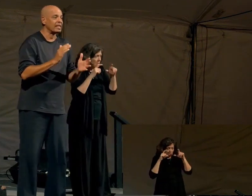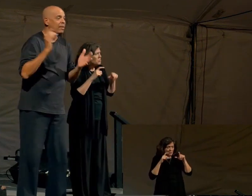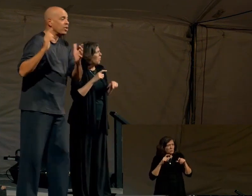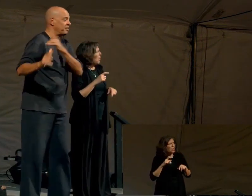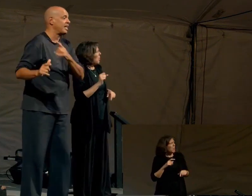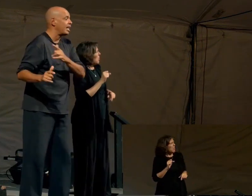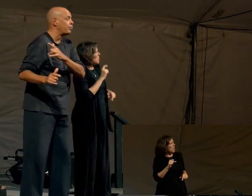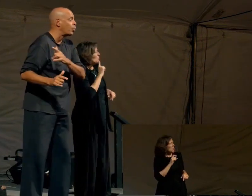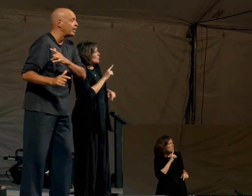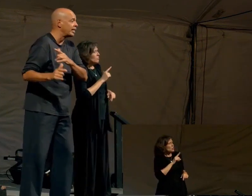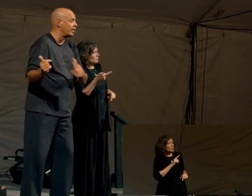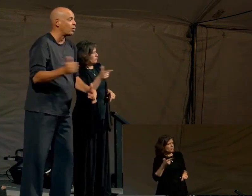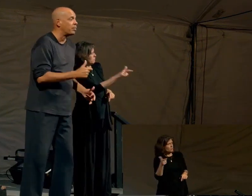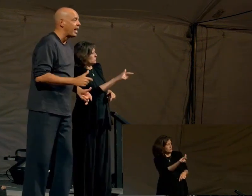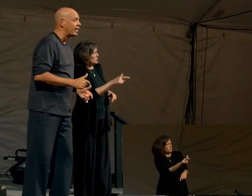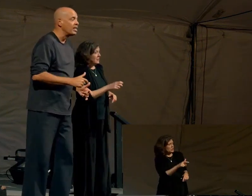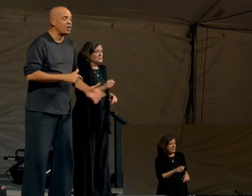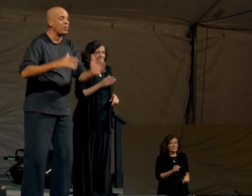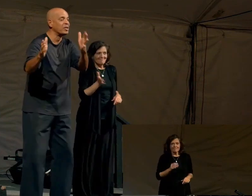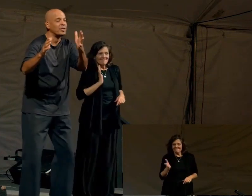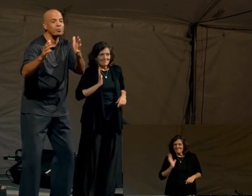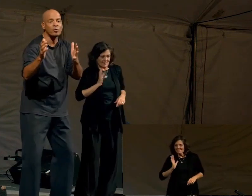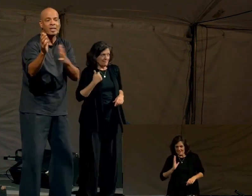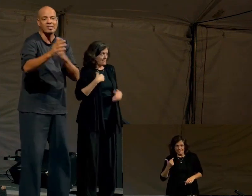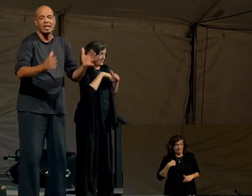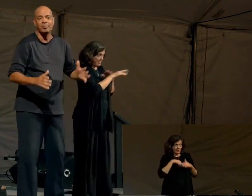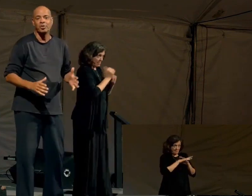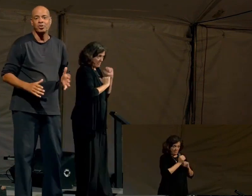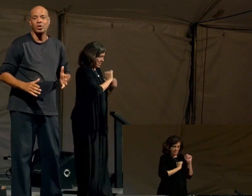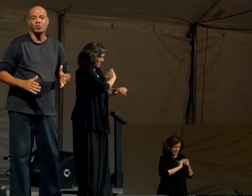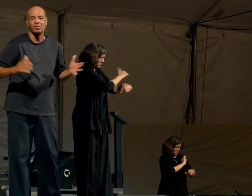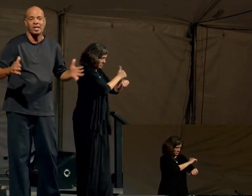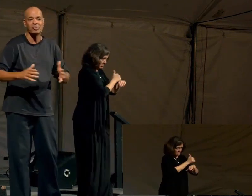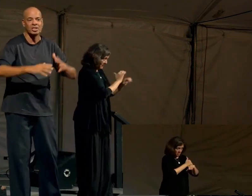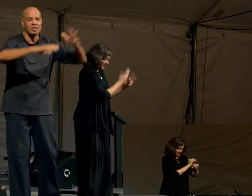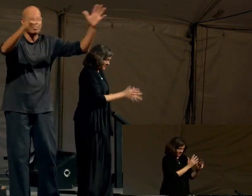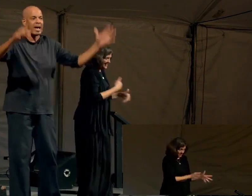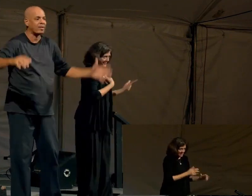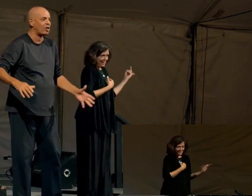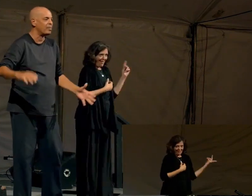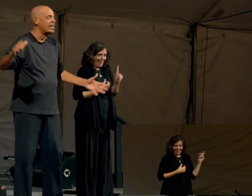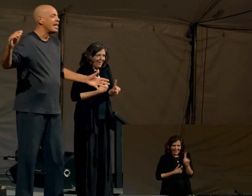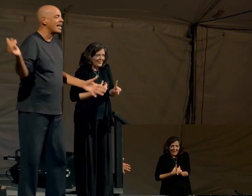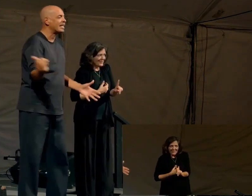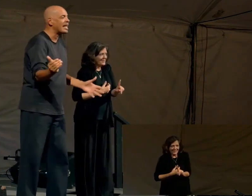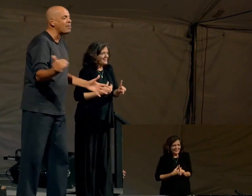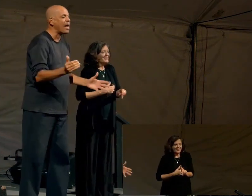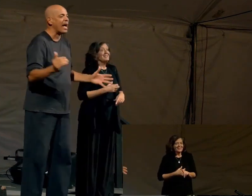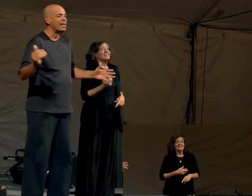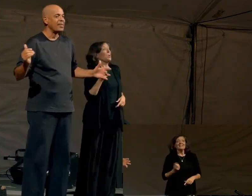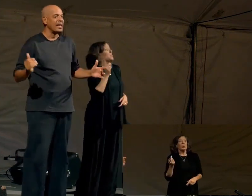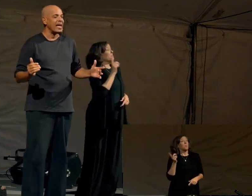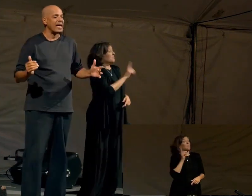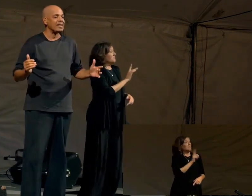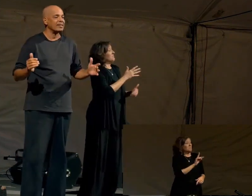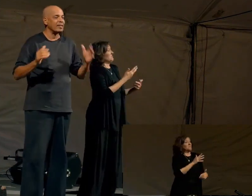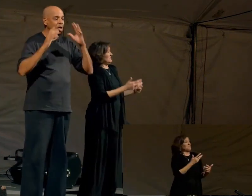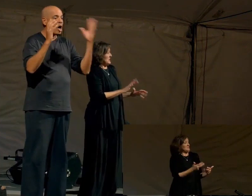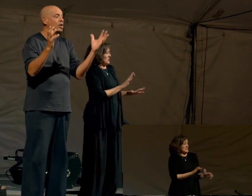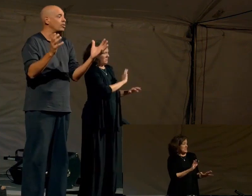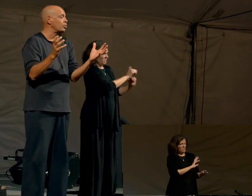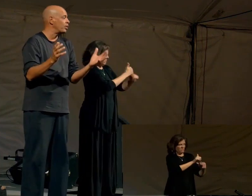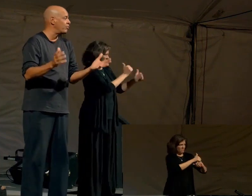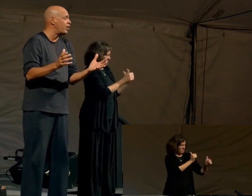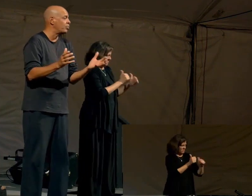turn. So I said, I'm going to set up quickly, and I'll come back. So I went into the room. I set up the show, sound system, backdrop. And I came back, and